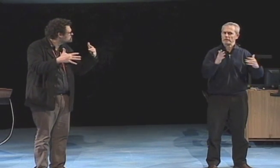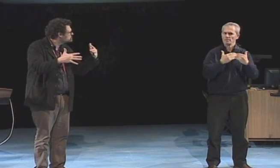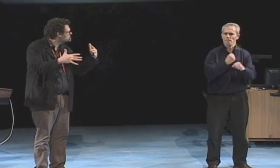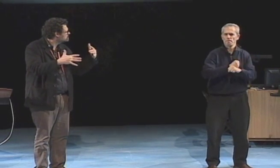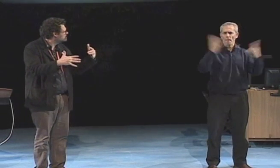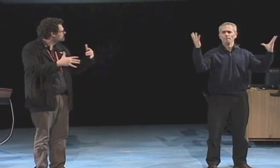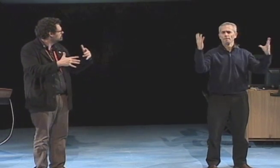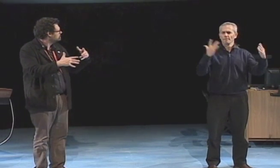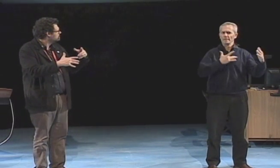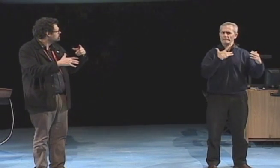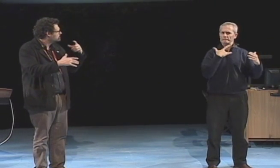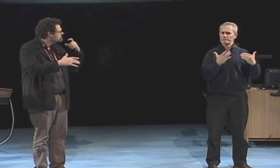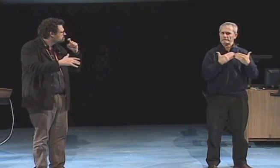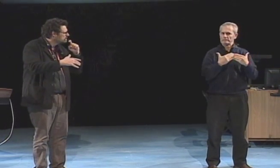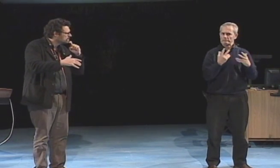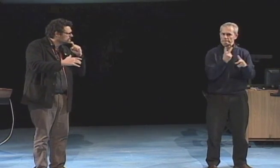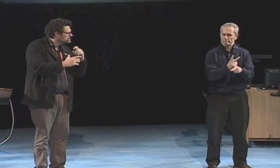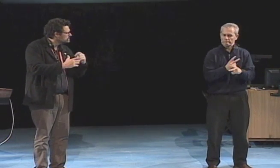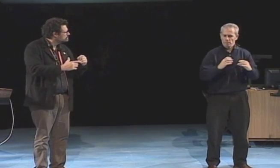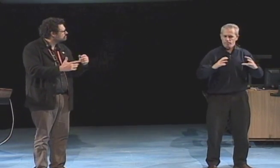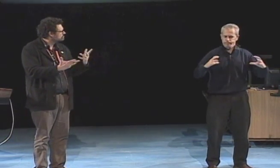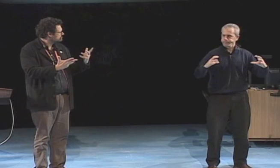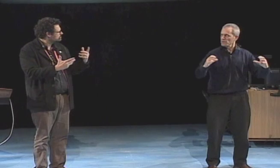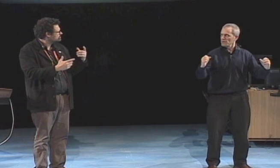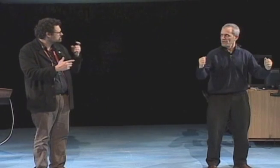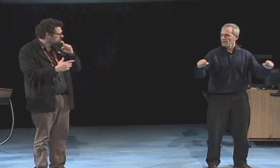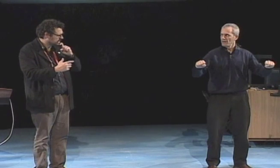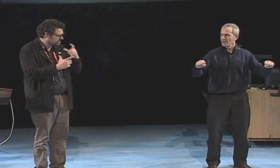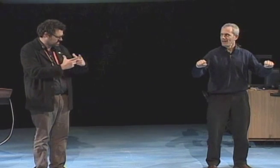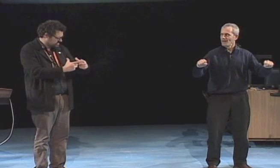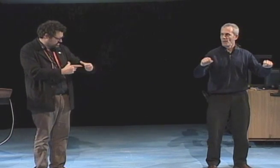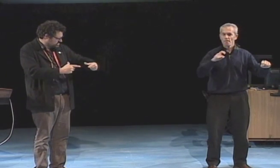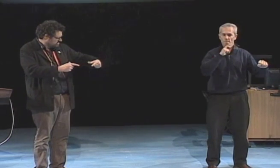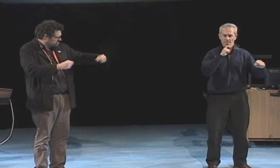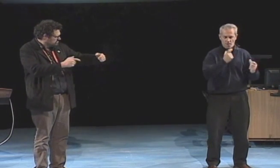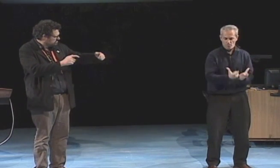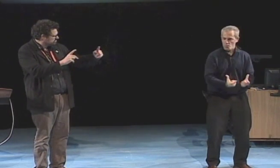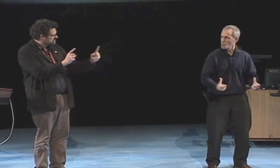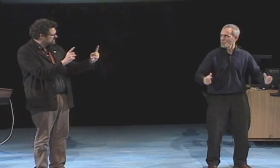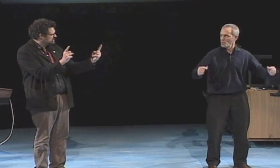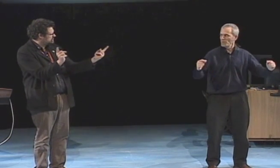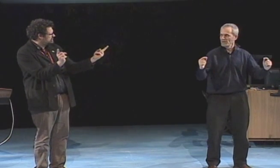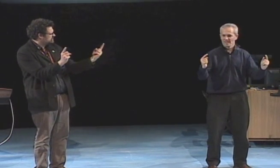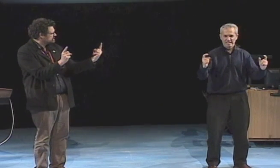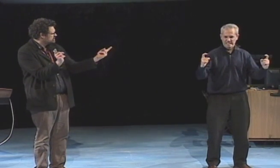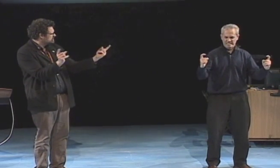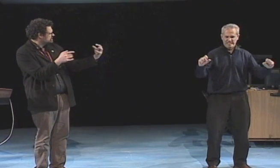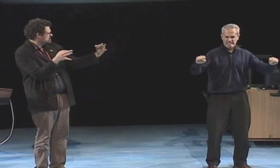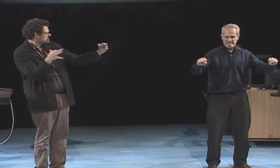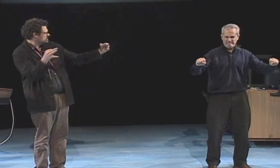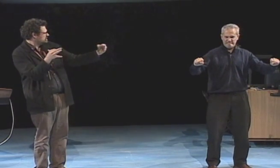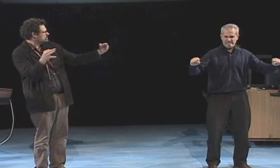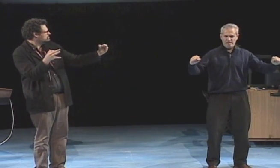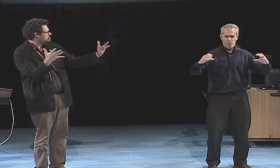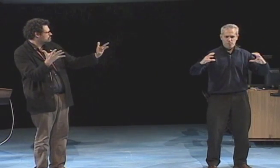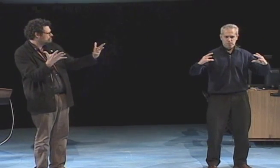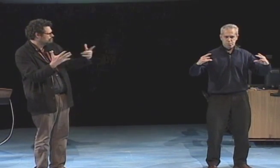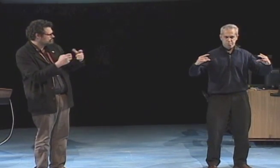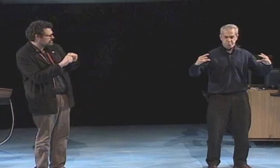shaped balloon, and a metal